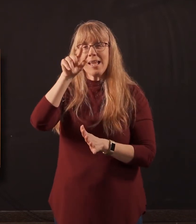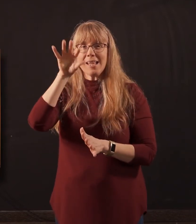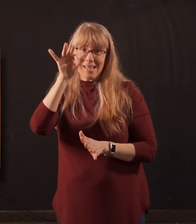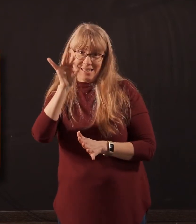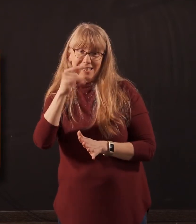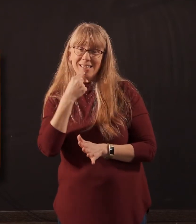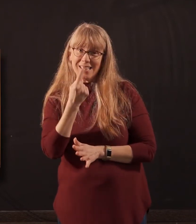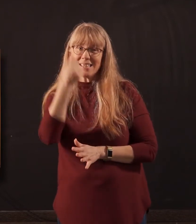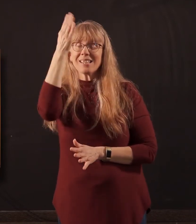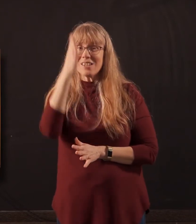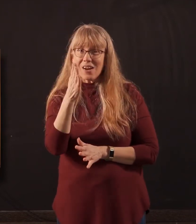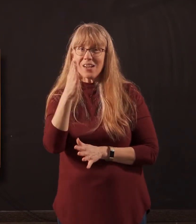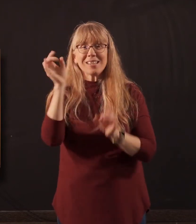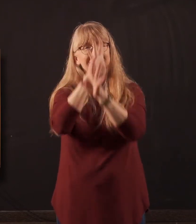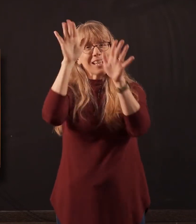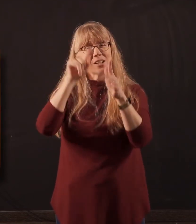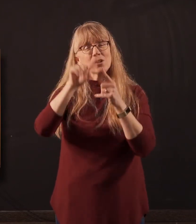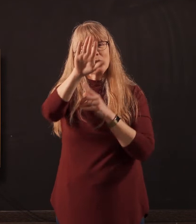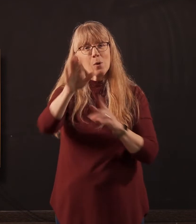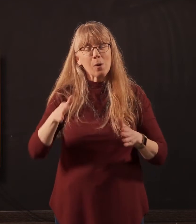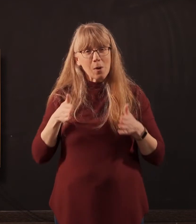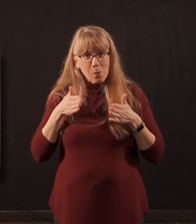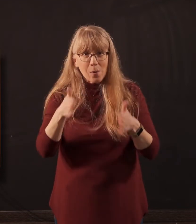is the light unto your path and the lamp unto your feet.